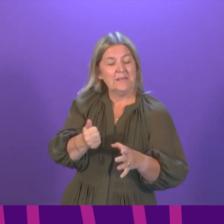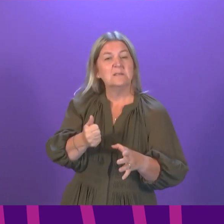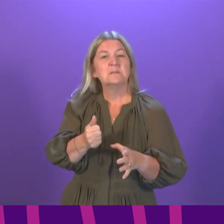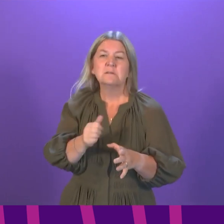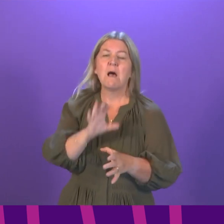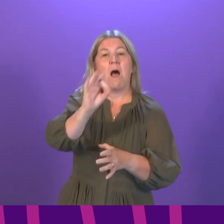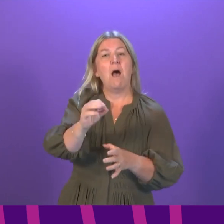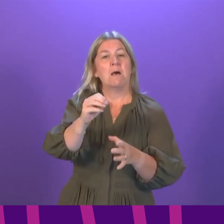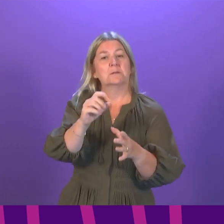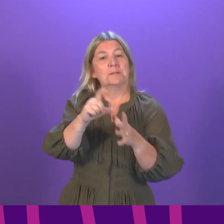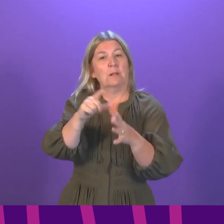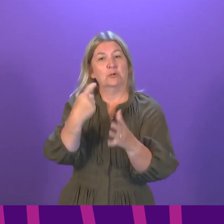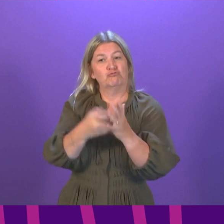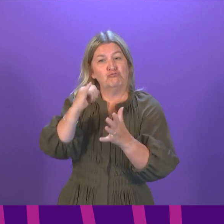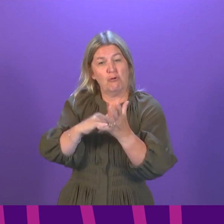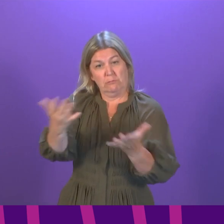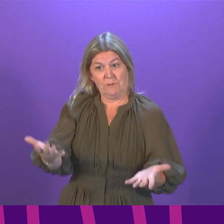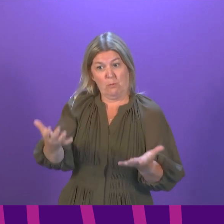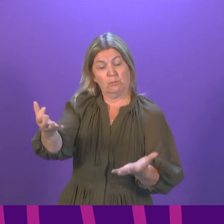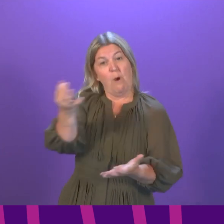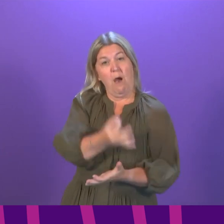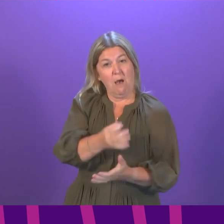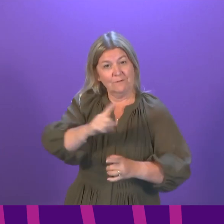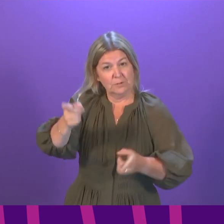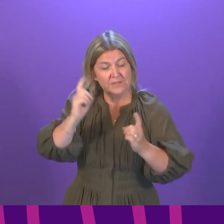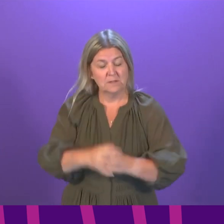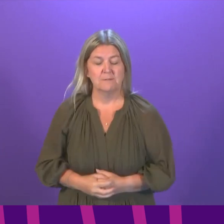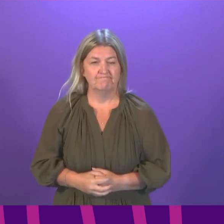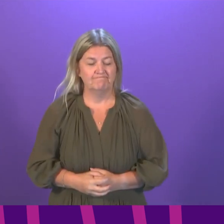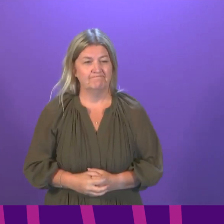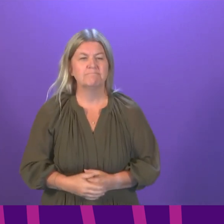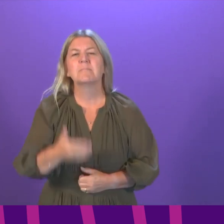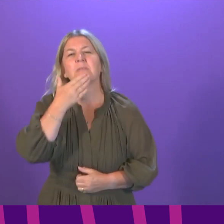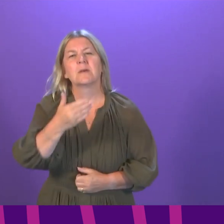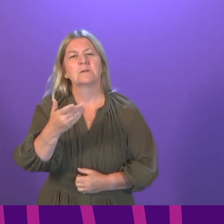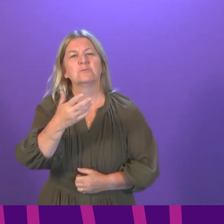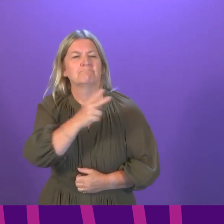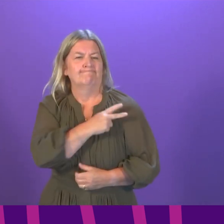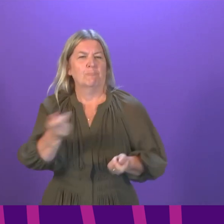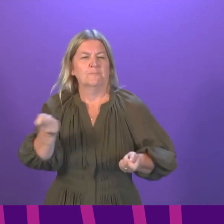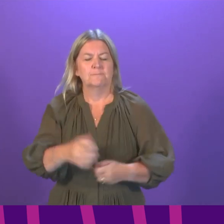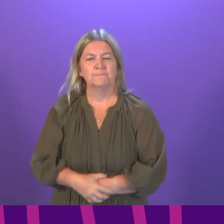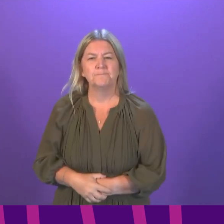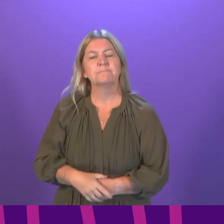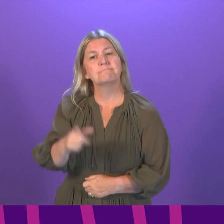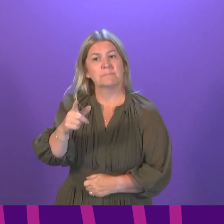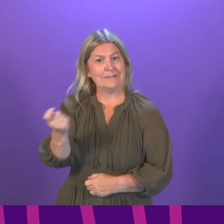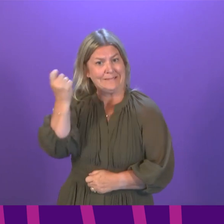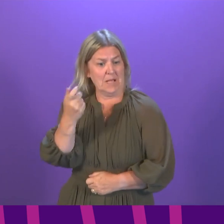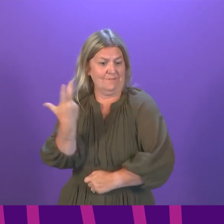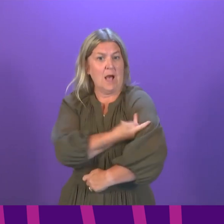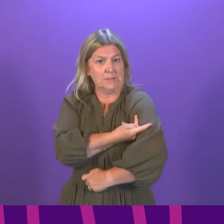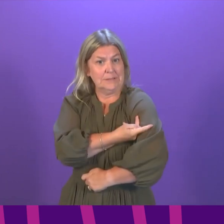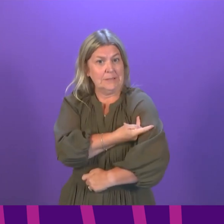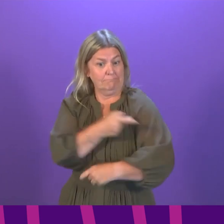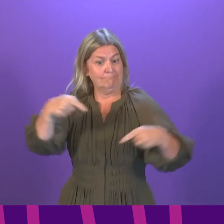thank you very much. The success of Scotland and the UK's vaccination scheme means that we